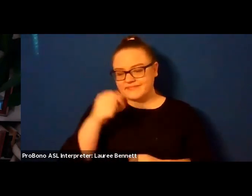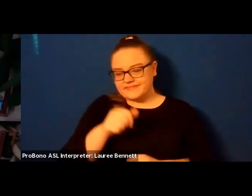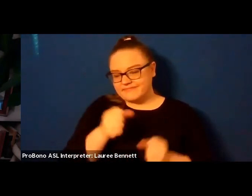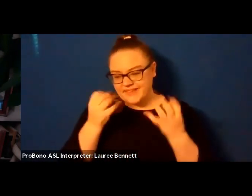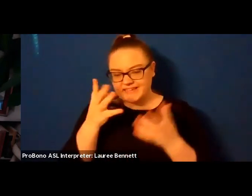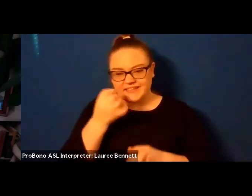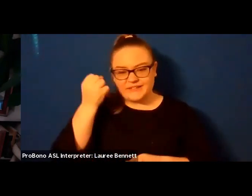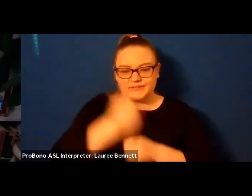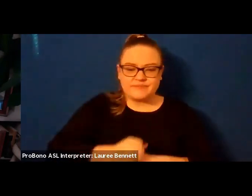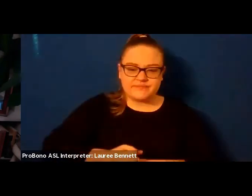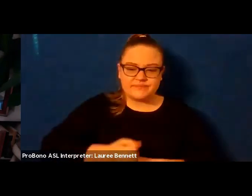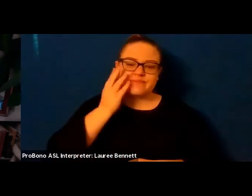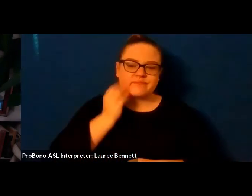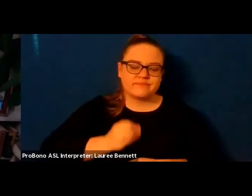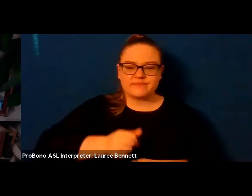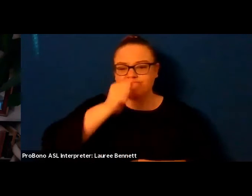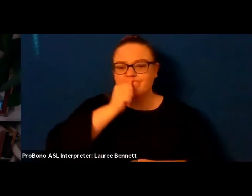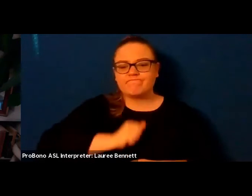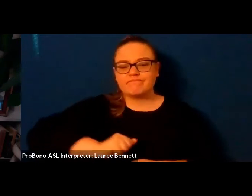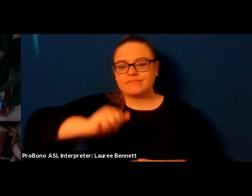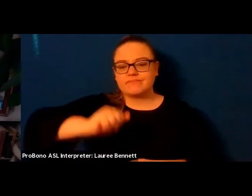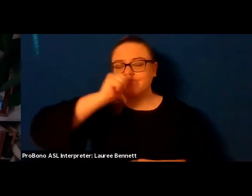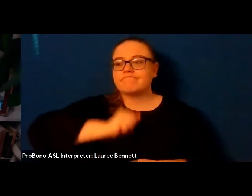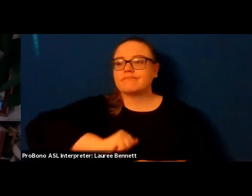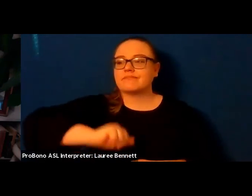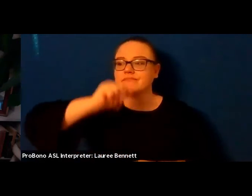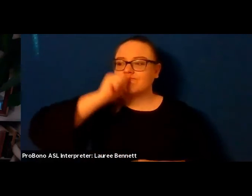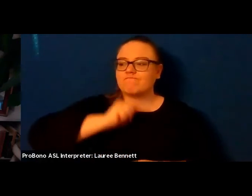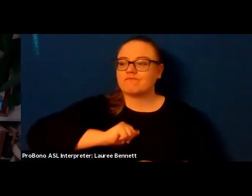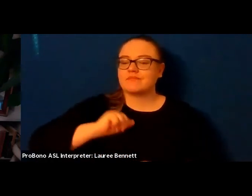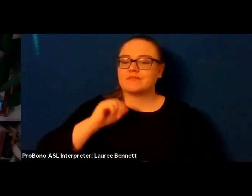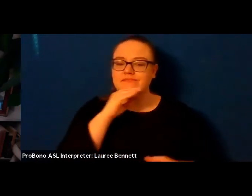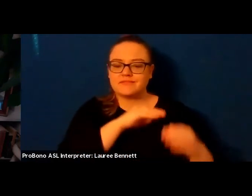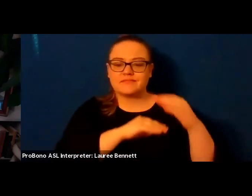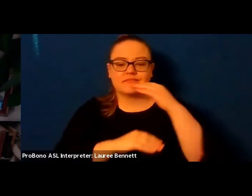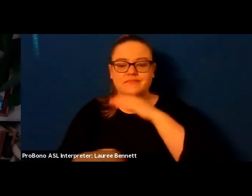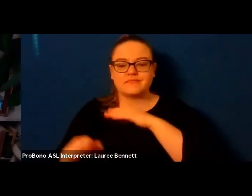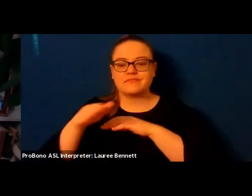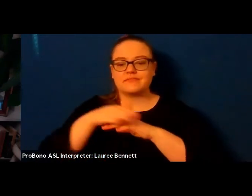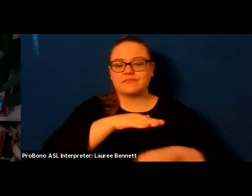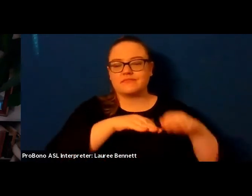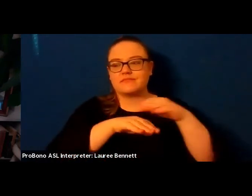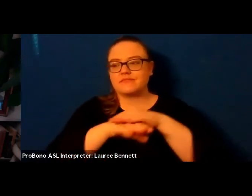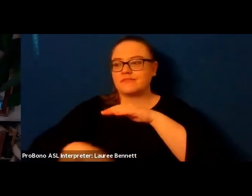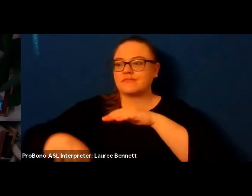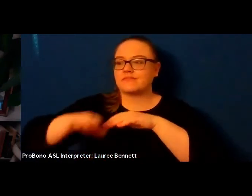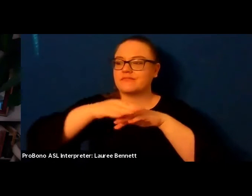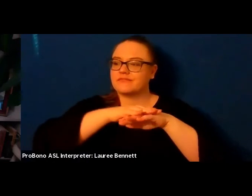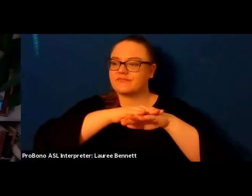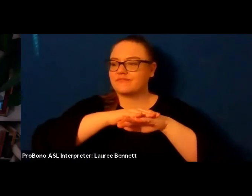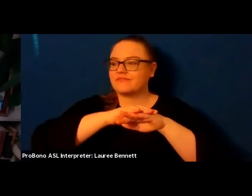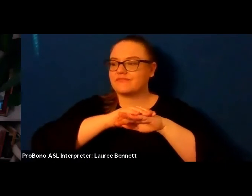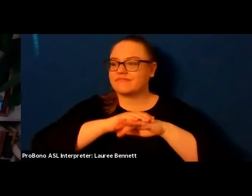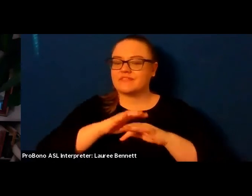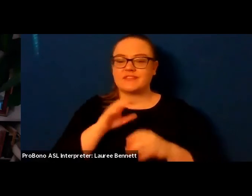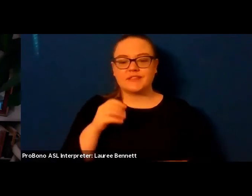the stacked palimpsests of lives unearthed a feather a stitch of spine some